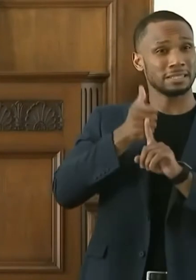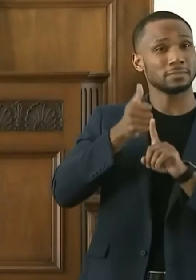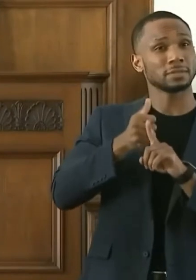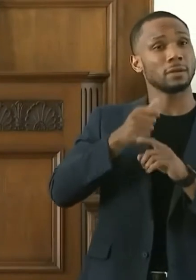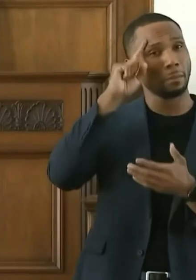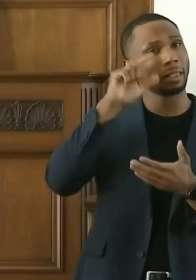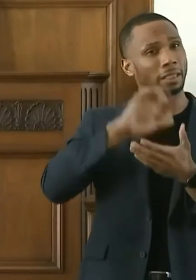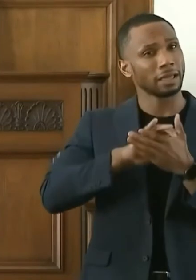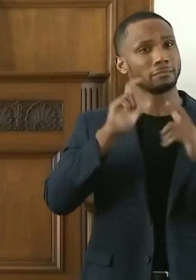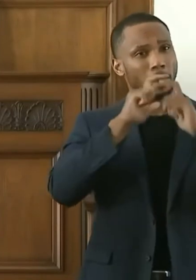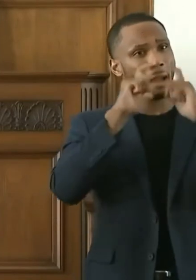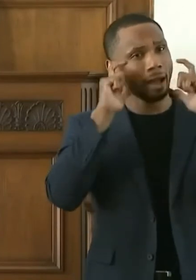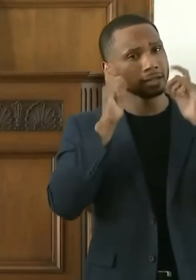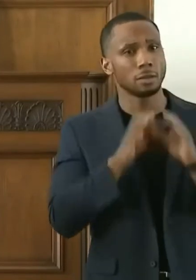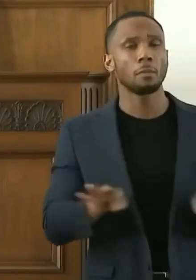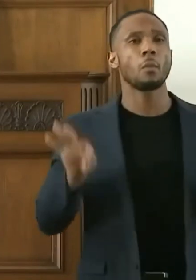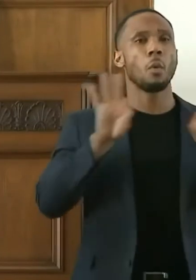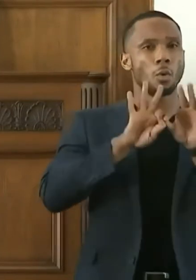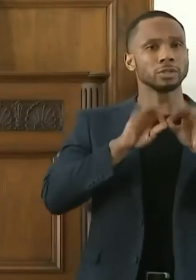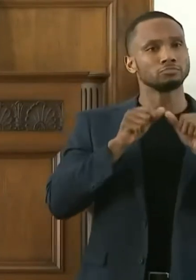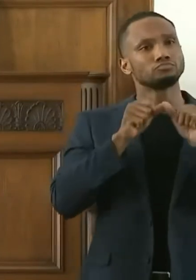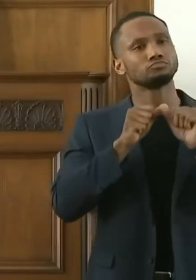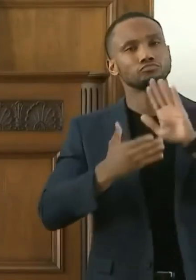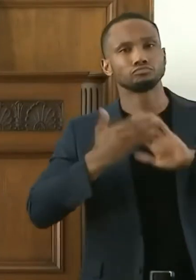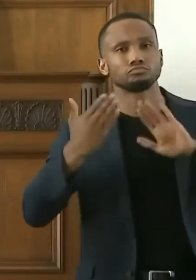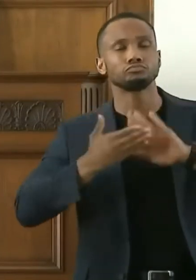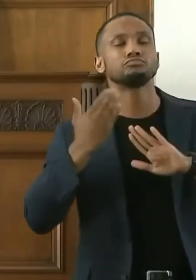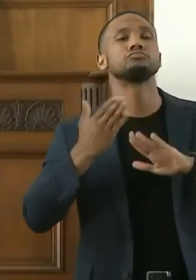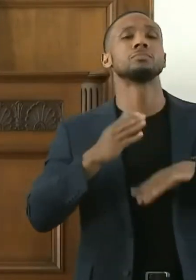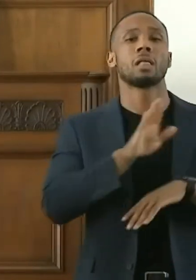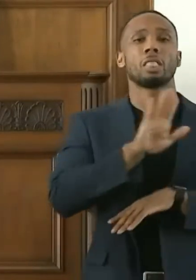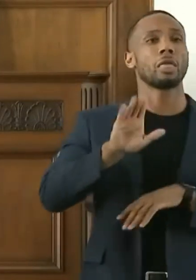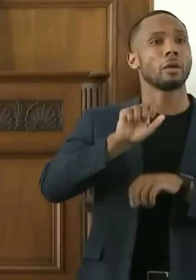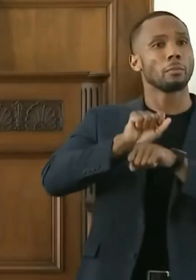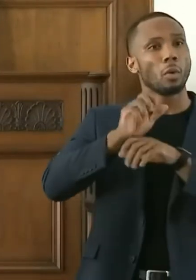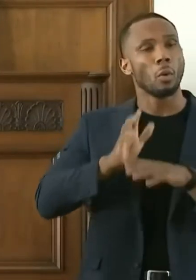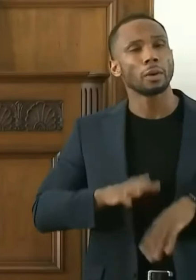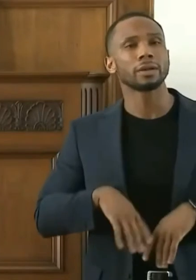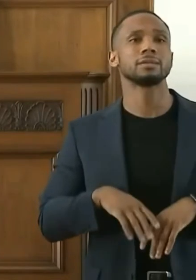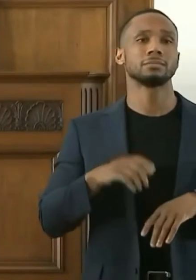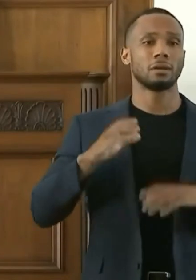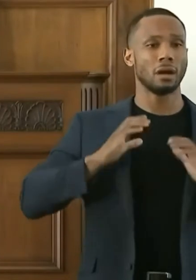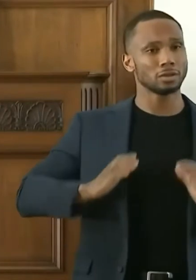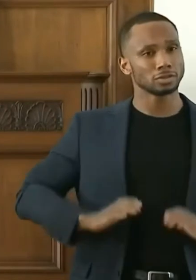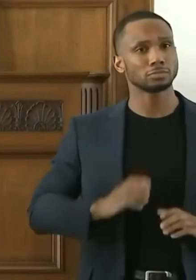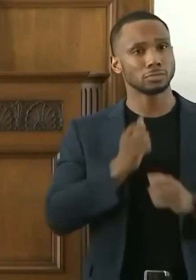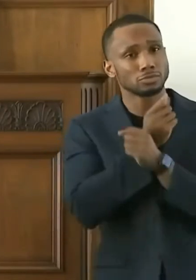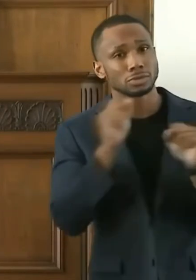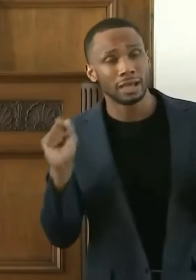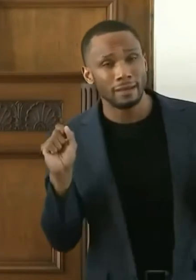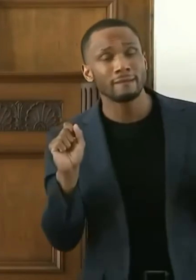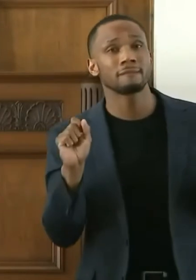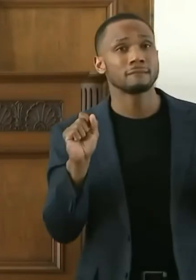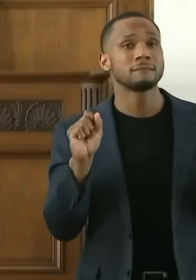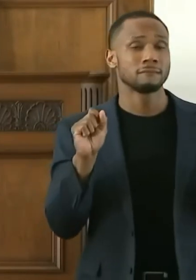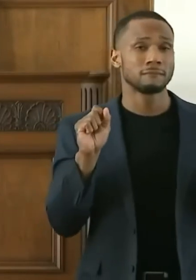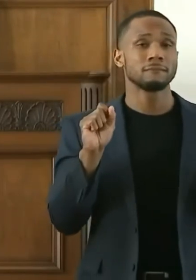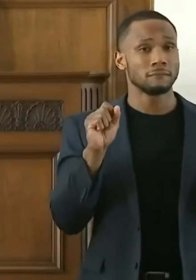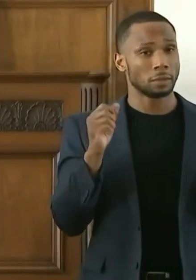masks are important to keeping their doors open and their employees and customers safe, and y'all many do,